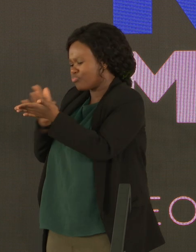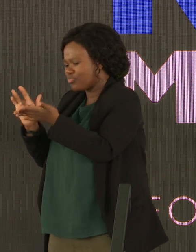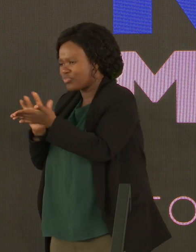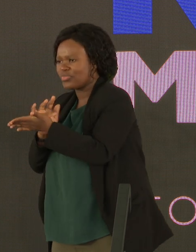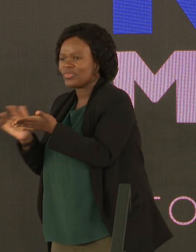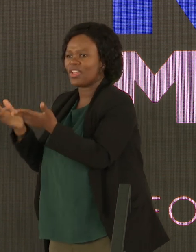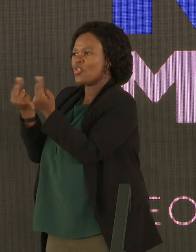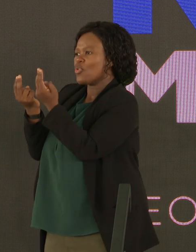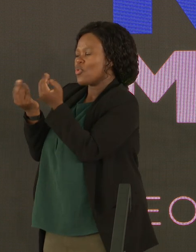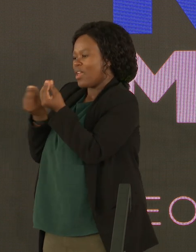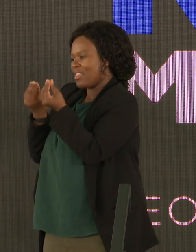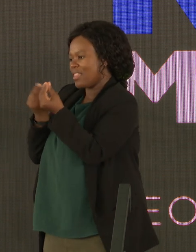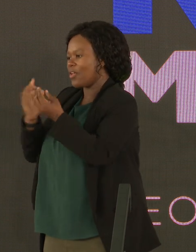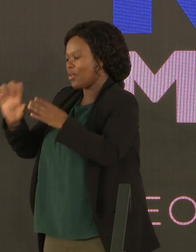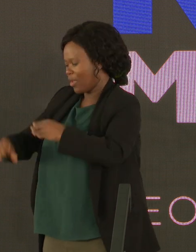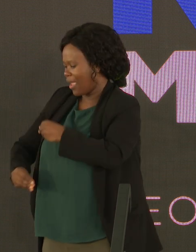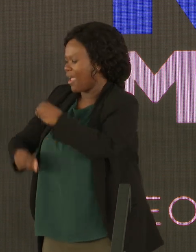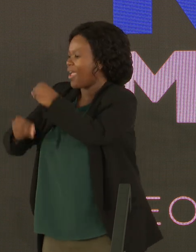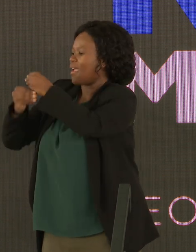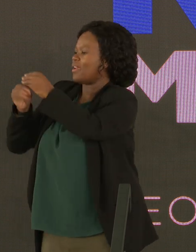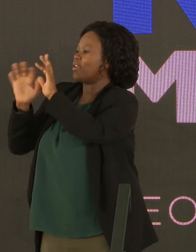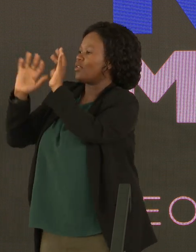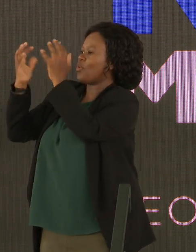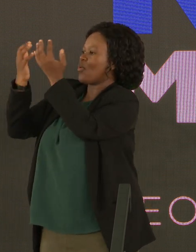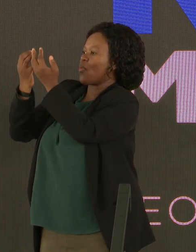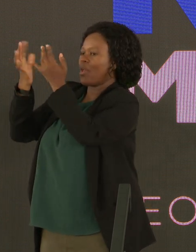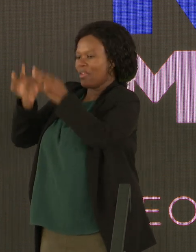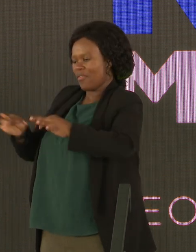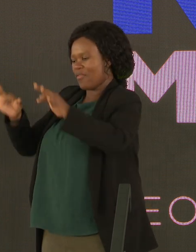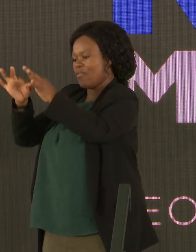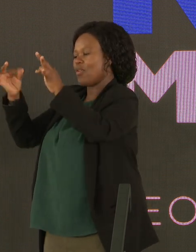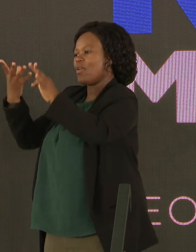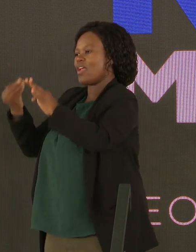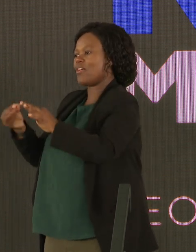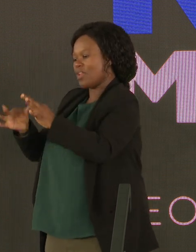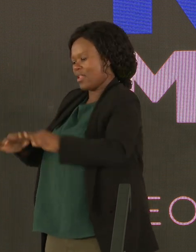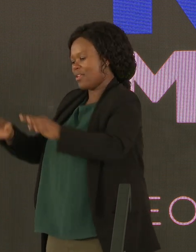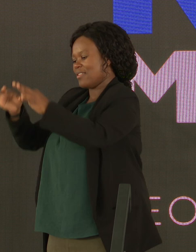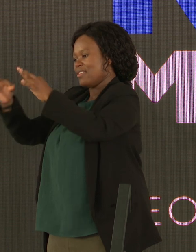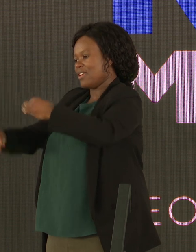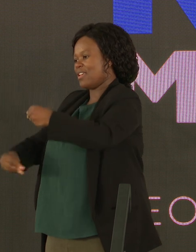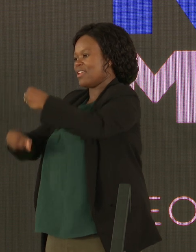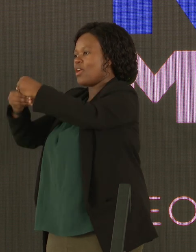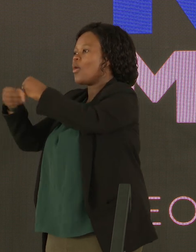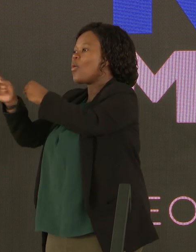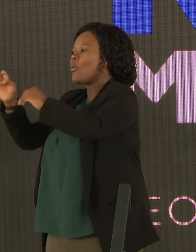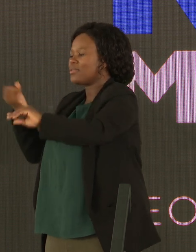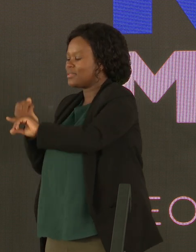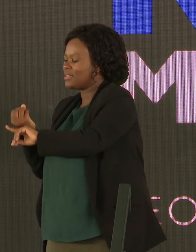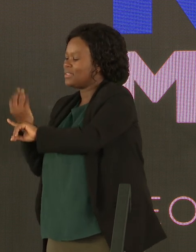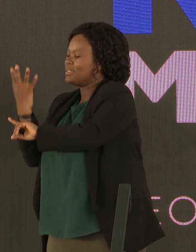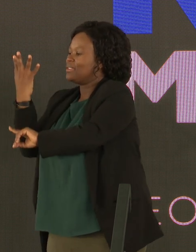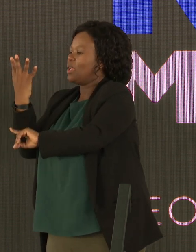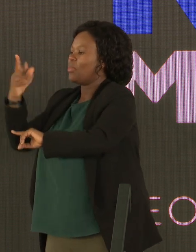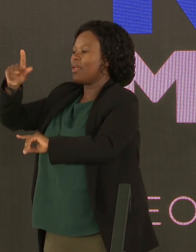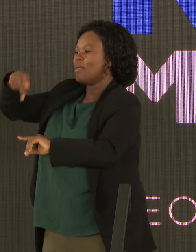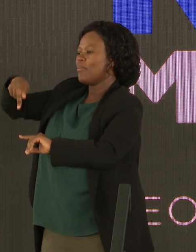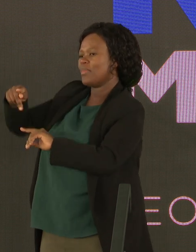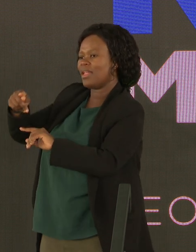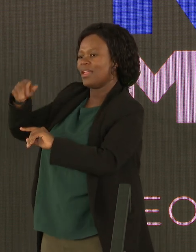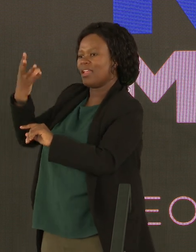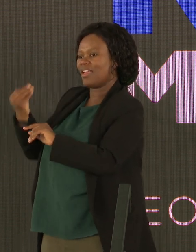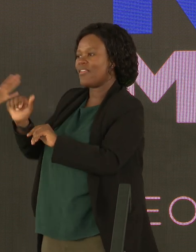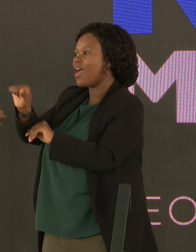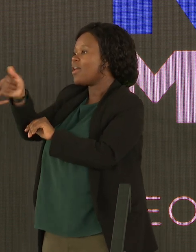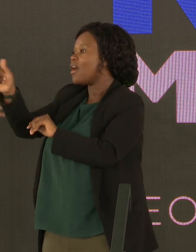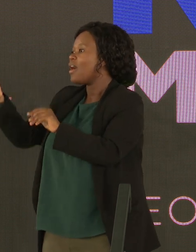will have value to add to the world. At the moment, the only value we have to add is the diamonds and the platinum that are determined by other people in